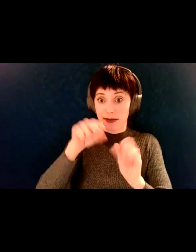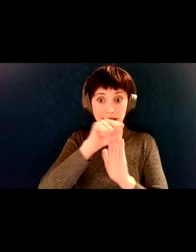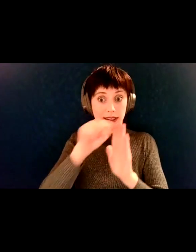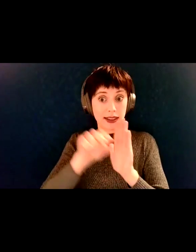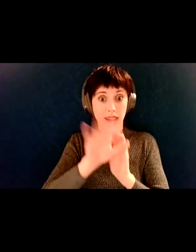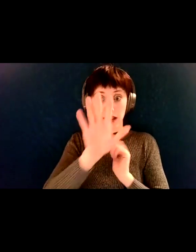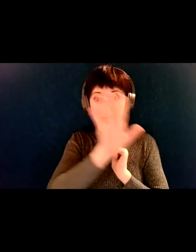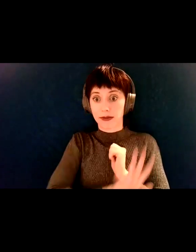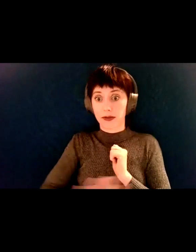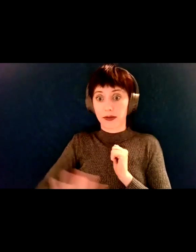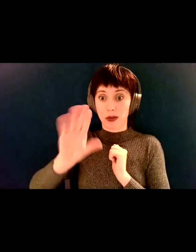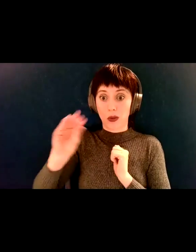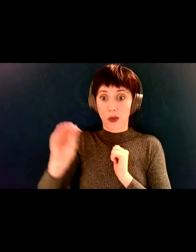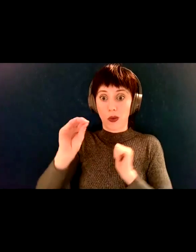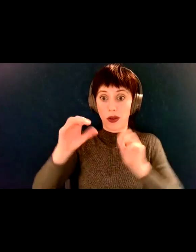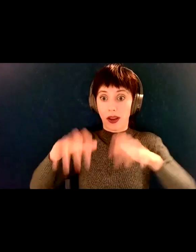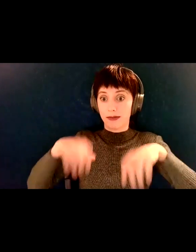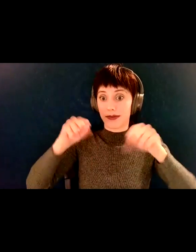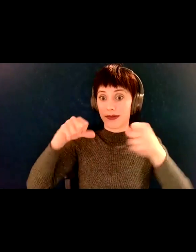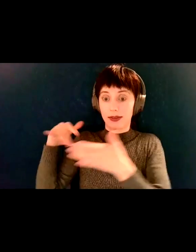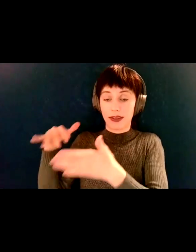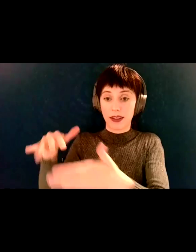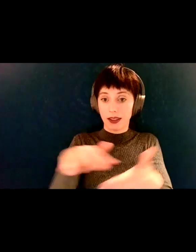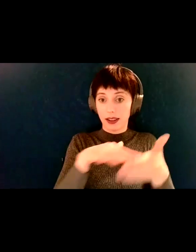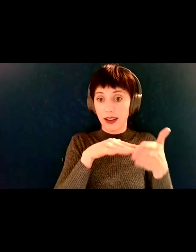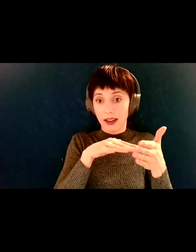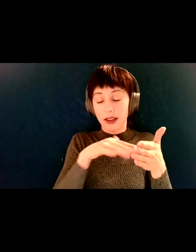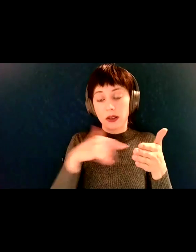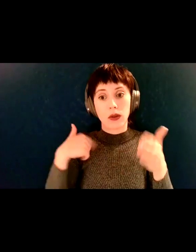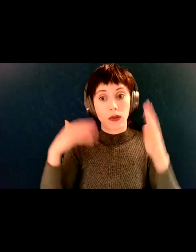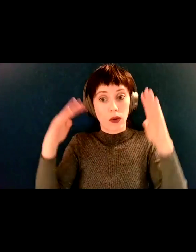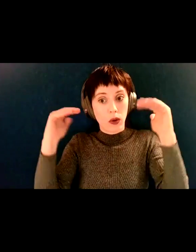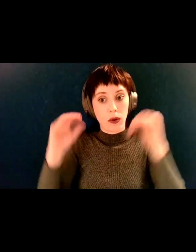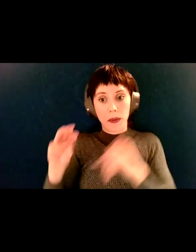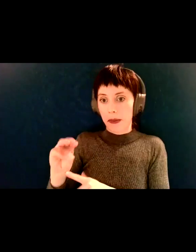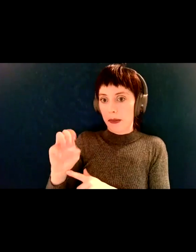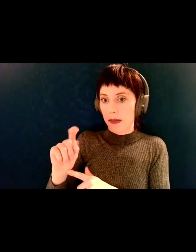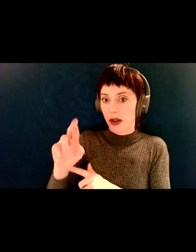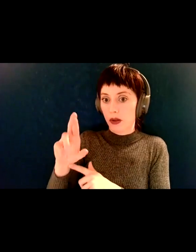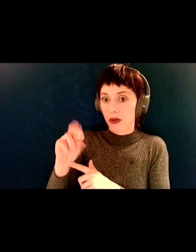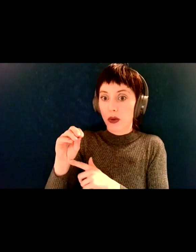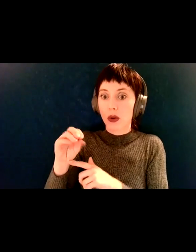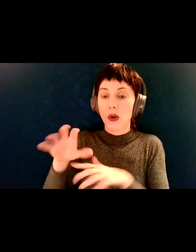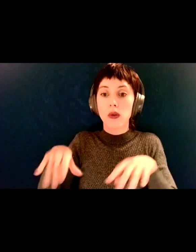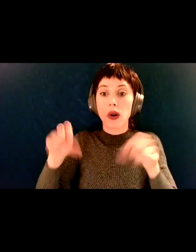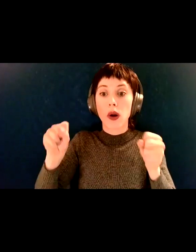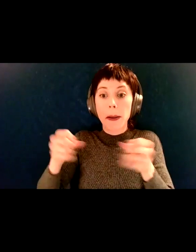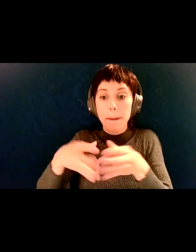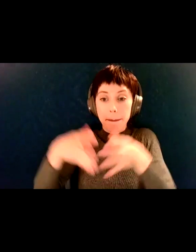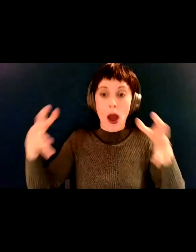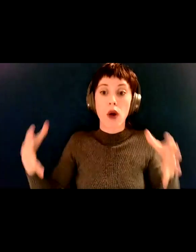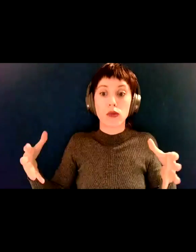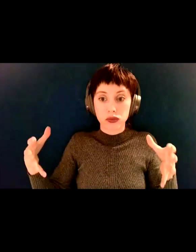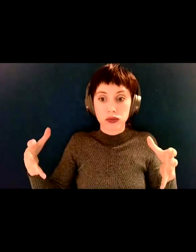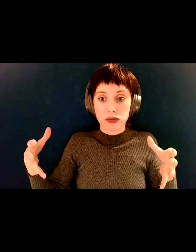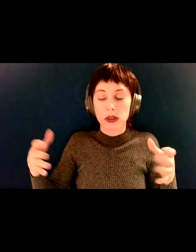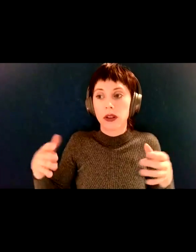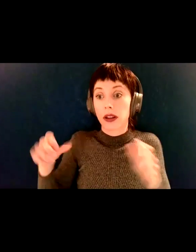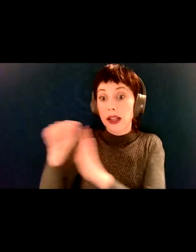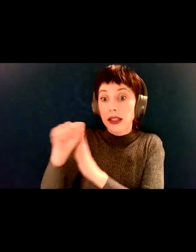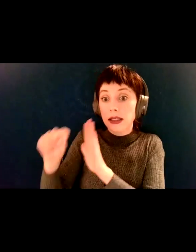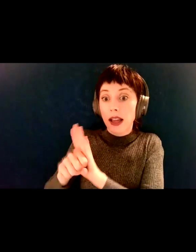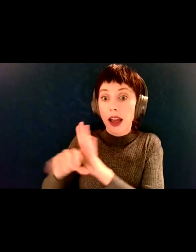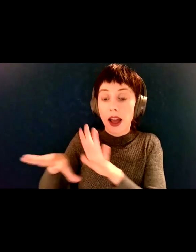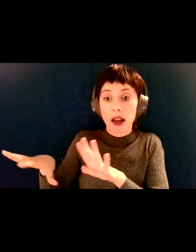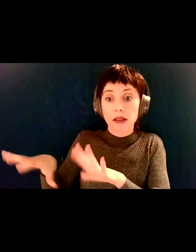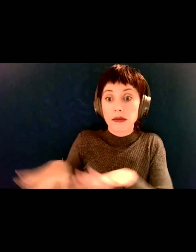so we have high hopes that maybe Metro will want to do this. Maybe the city, maybe the state will want to do something like this. Um,